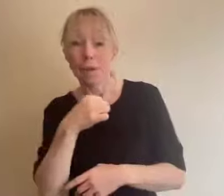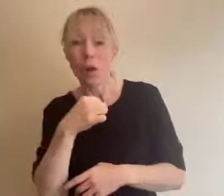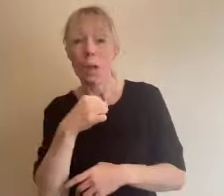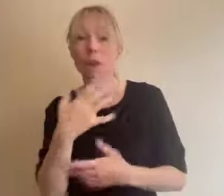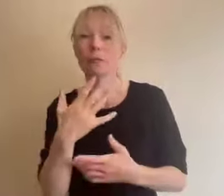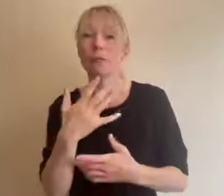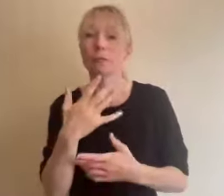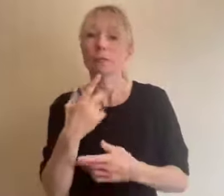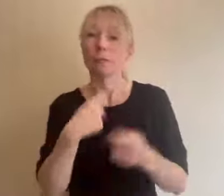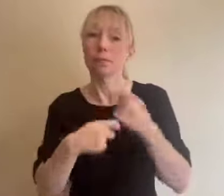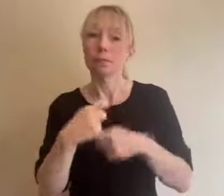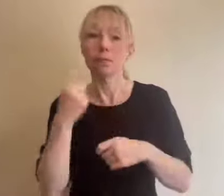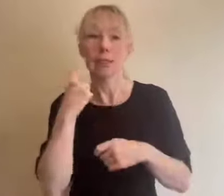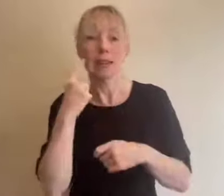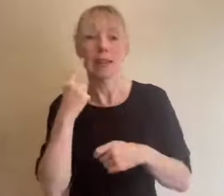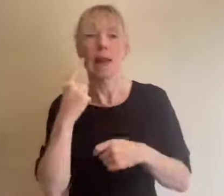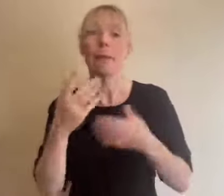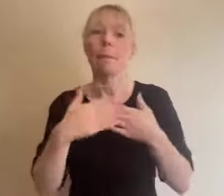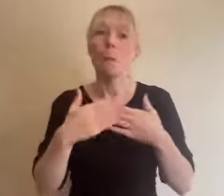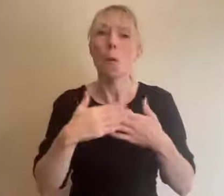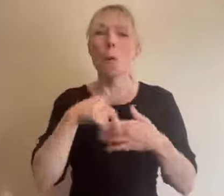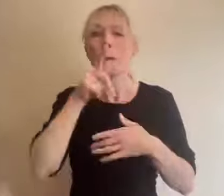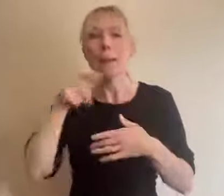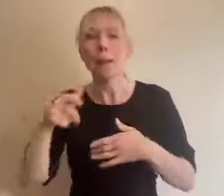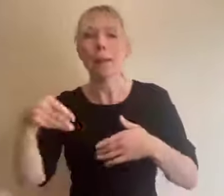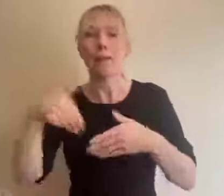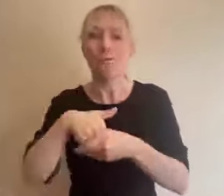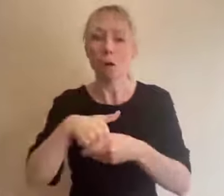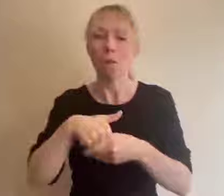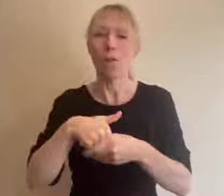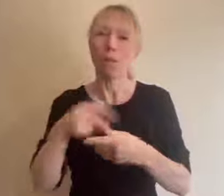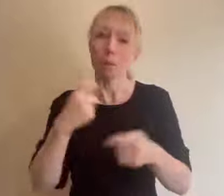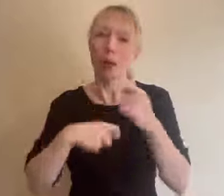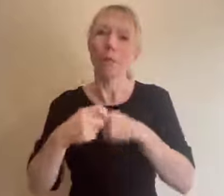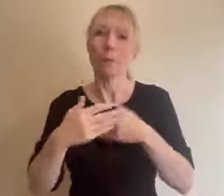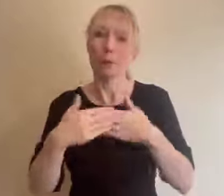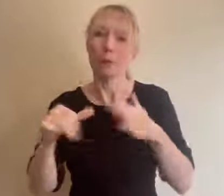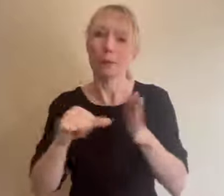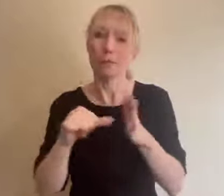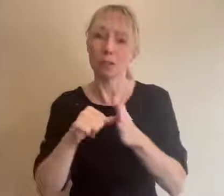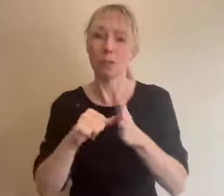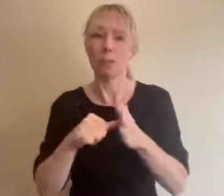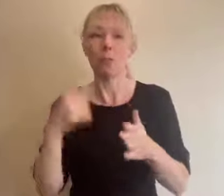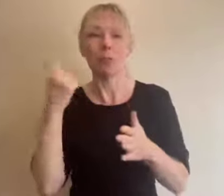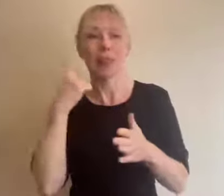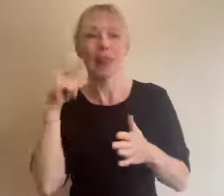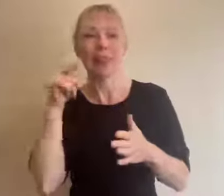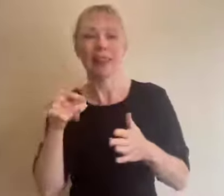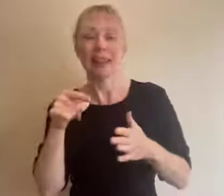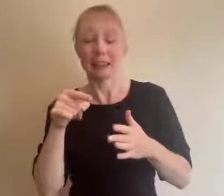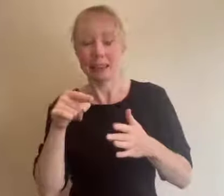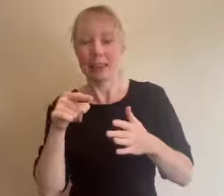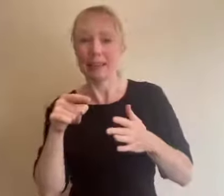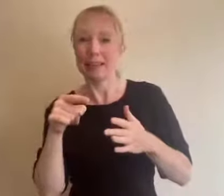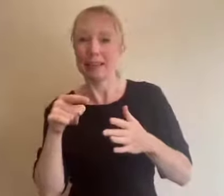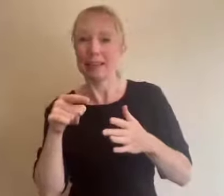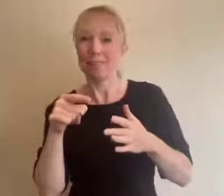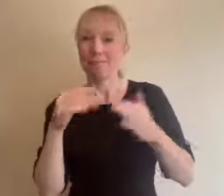an event is the harder it is we think that this is the order of how easy it is to make certain events work as hybrid